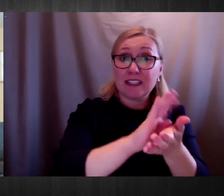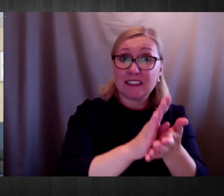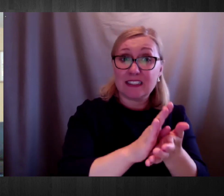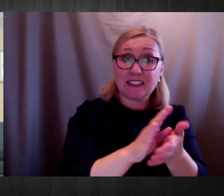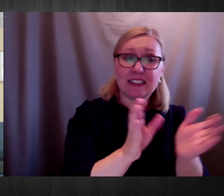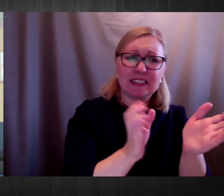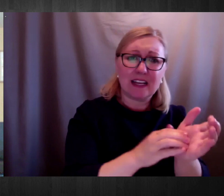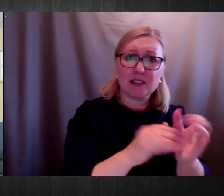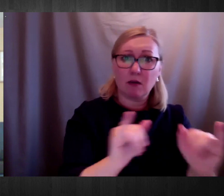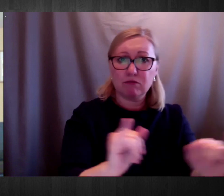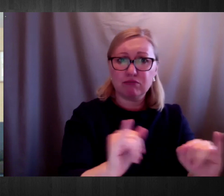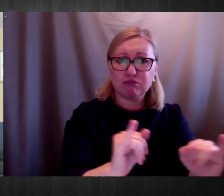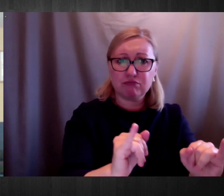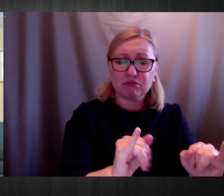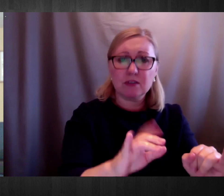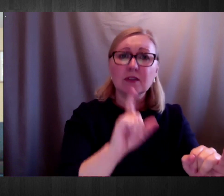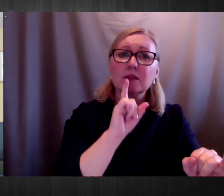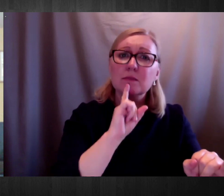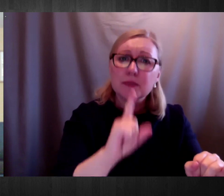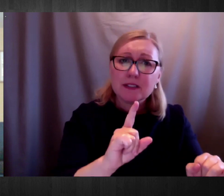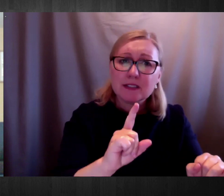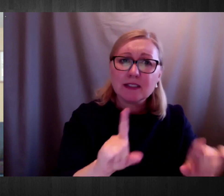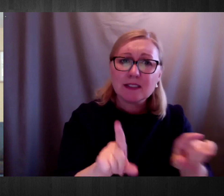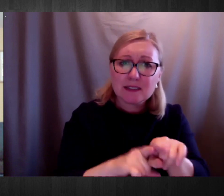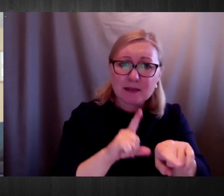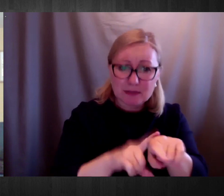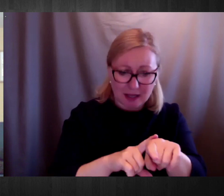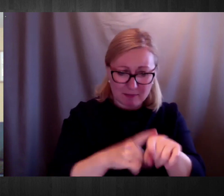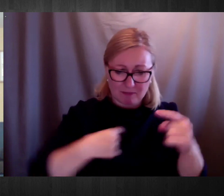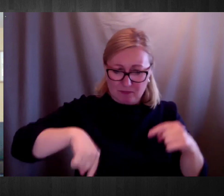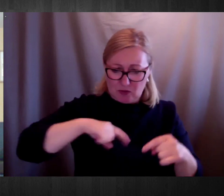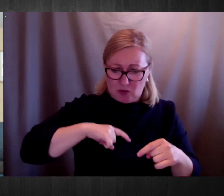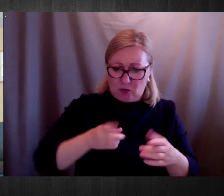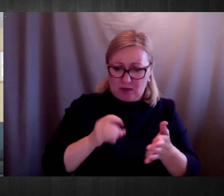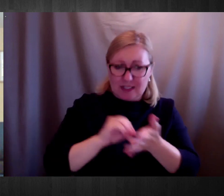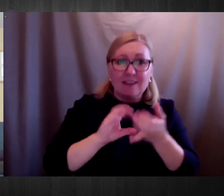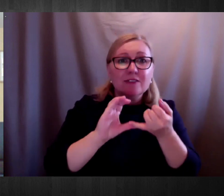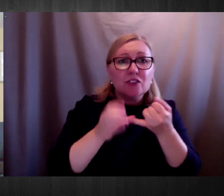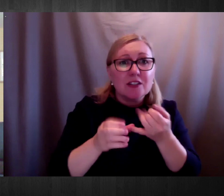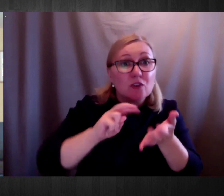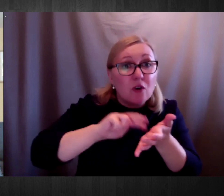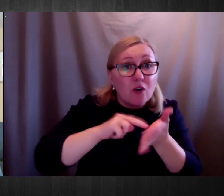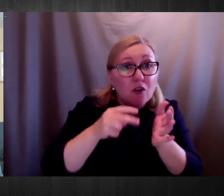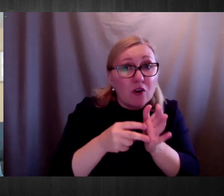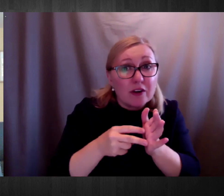for disabled people to gather and organise and educate each other. So thank you very